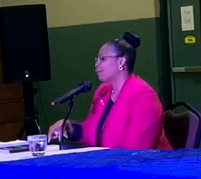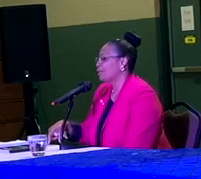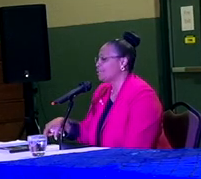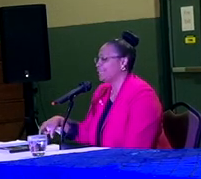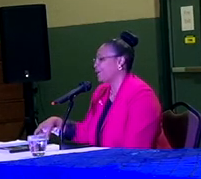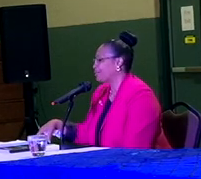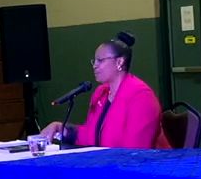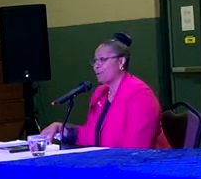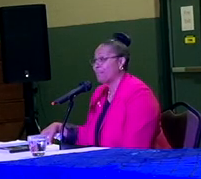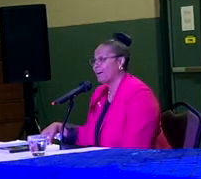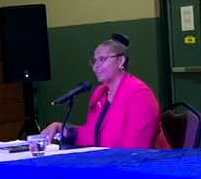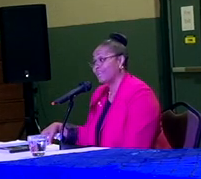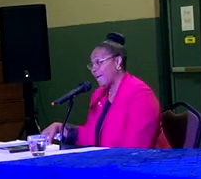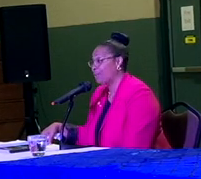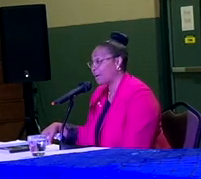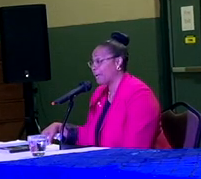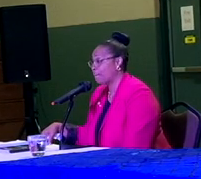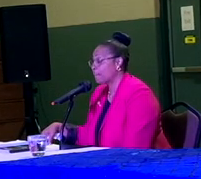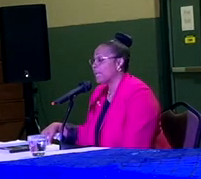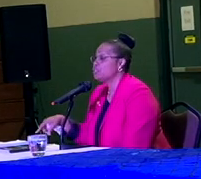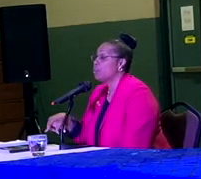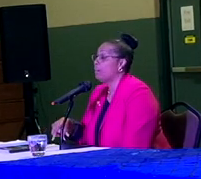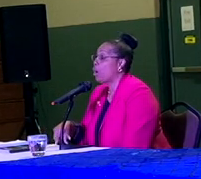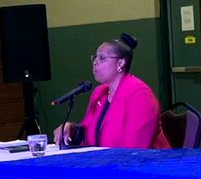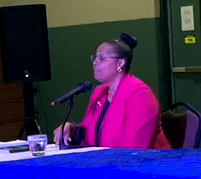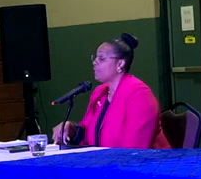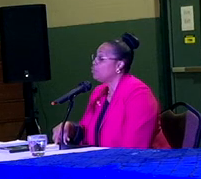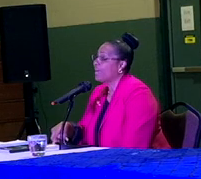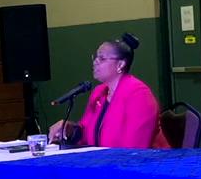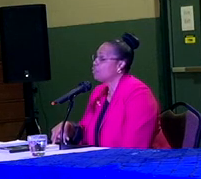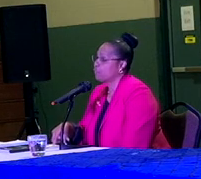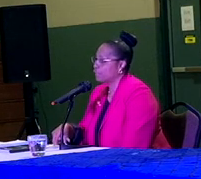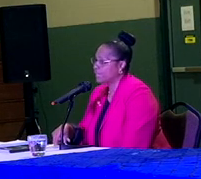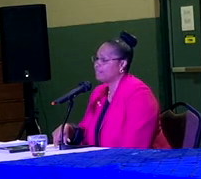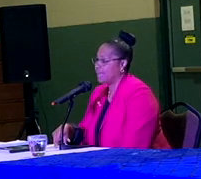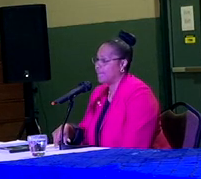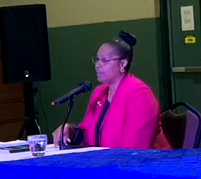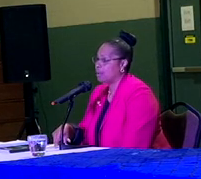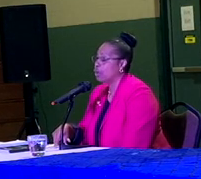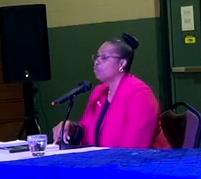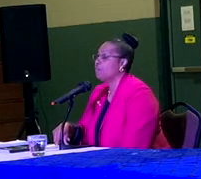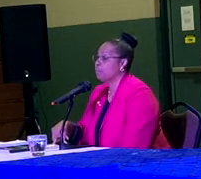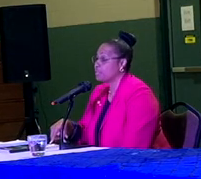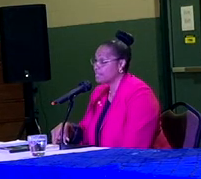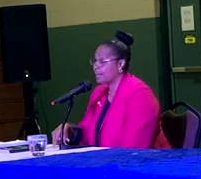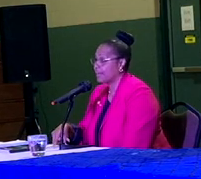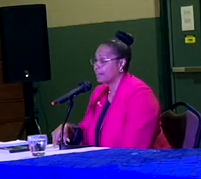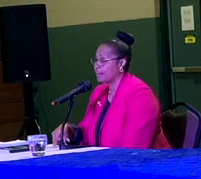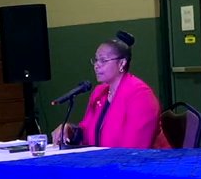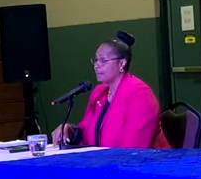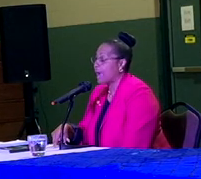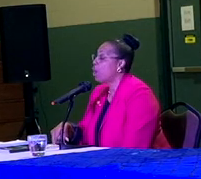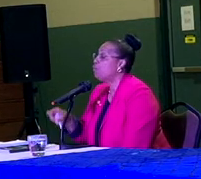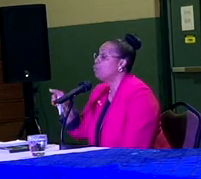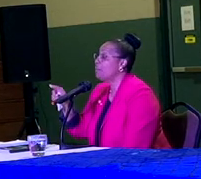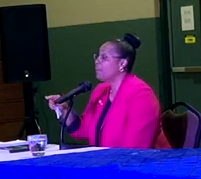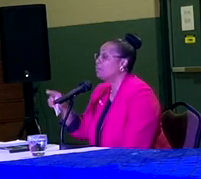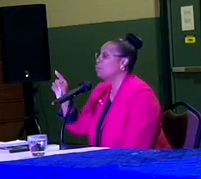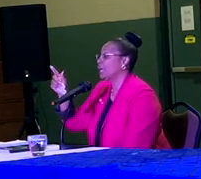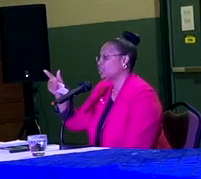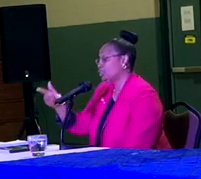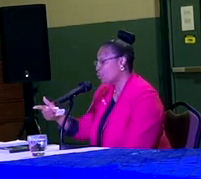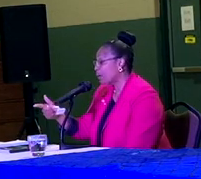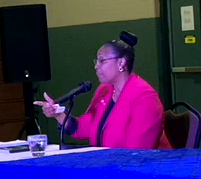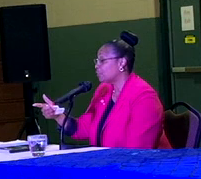part of where you see Councilwoman Monica Galloway. And so I'm hoping that you guys don't forget that on November 2nd. I hope you